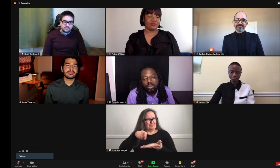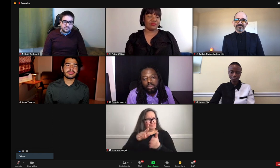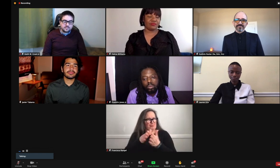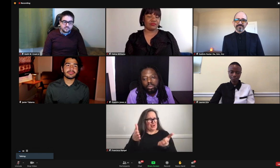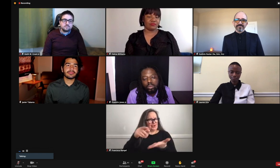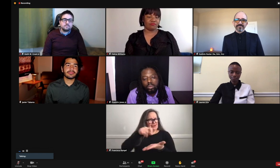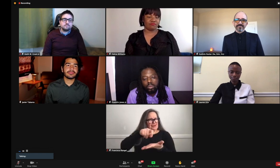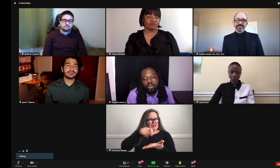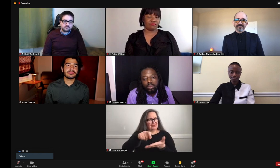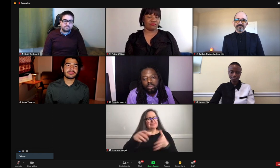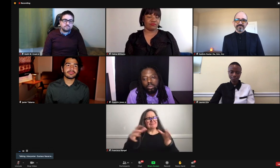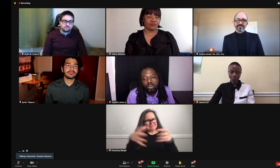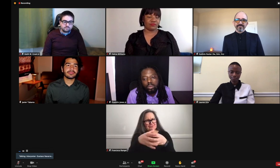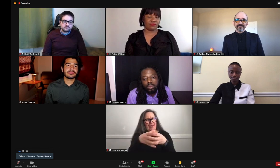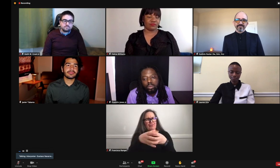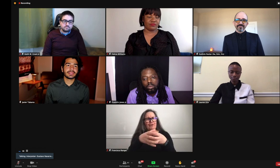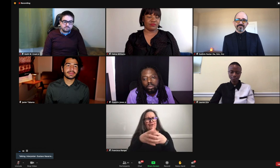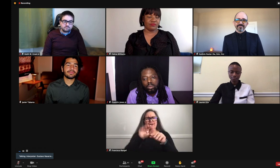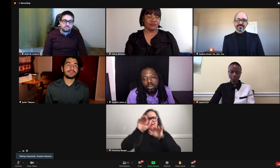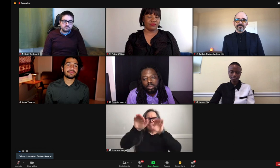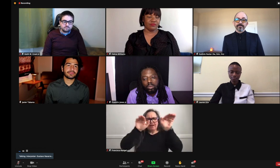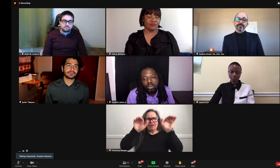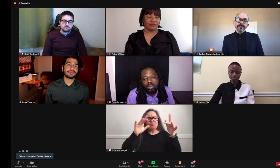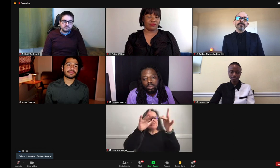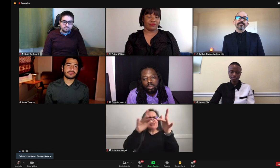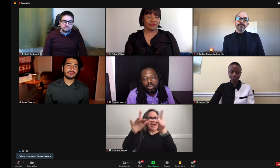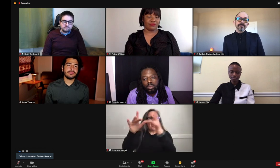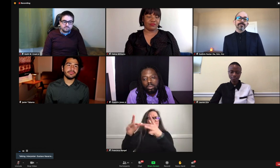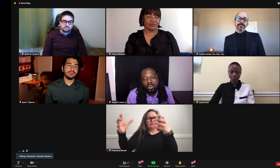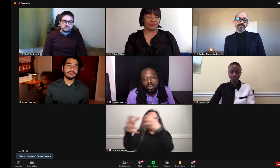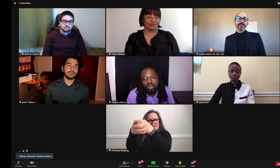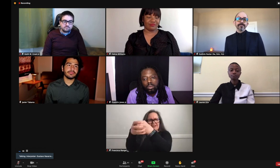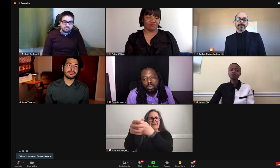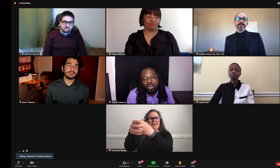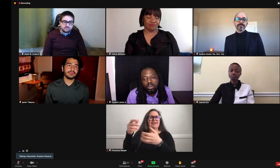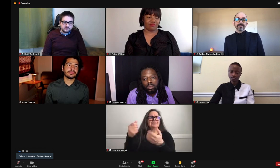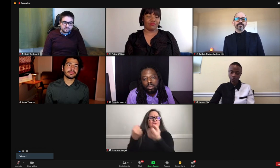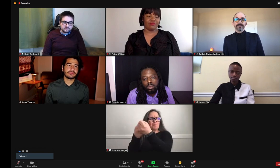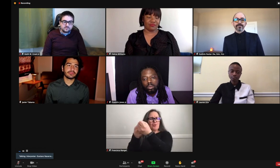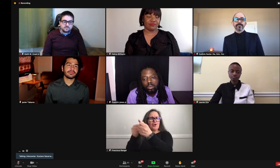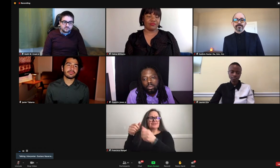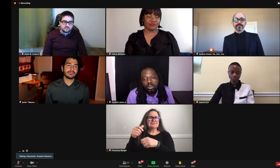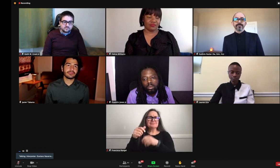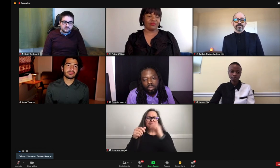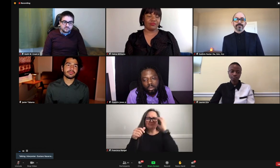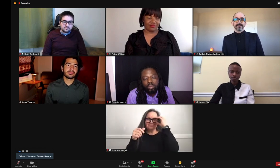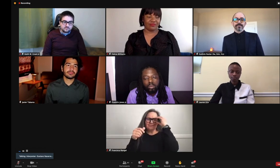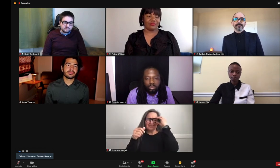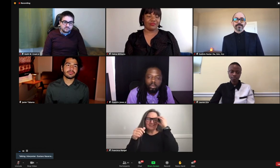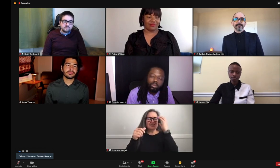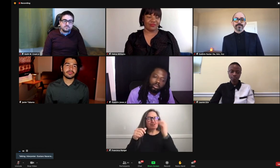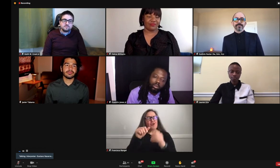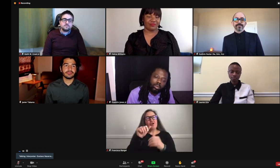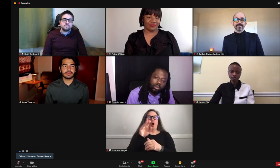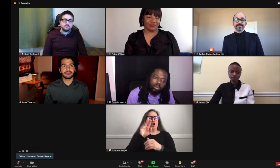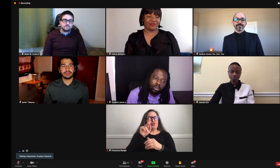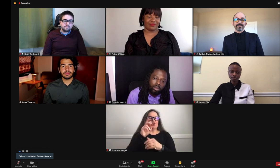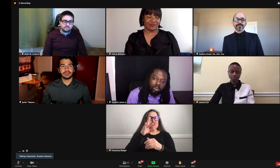Now, like I said, there's many authors out there. And I would love to have an opportunity to get together with them and support